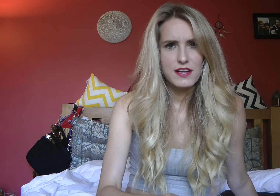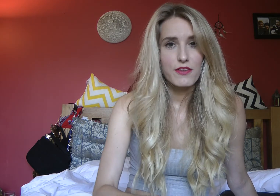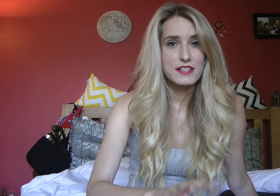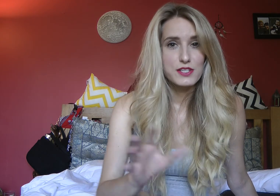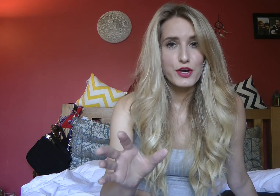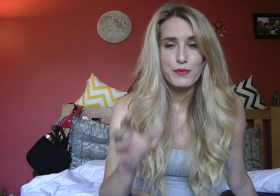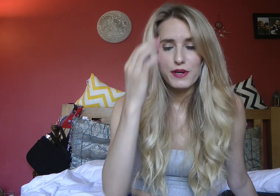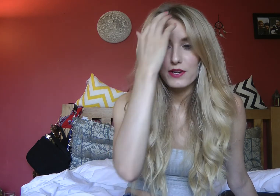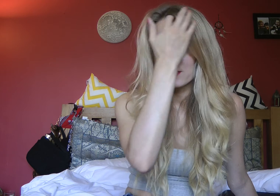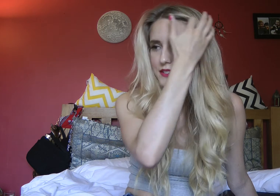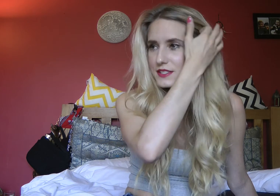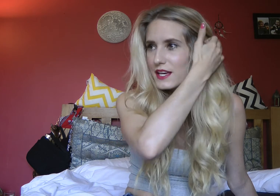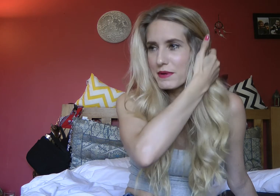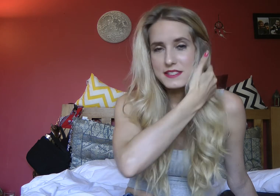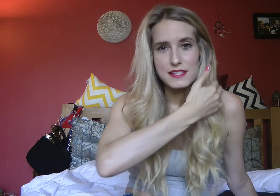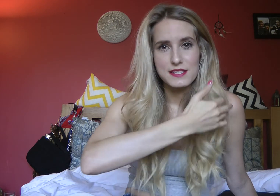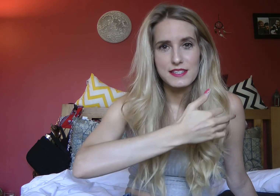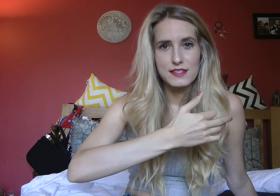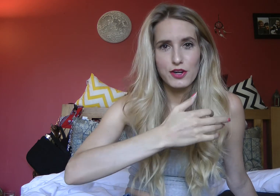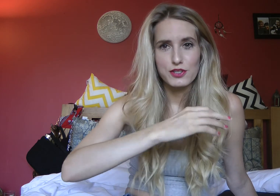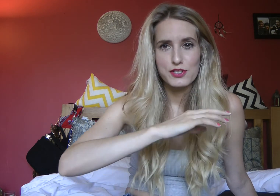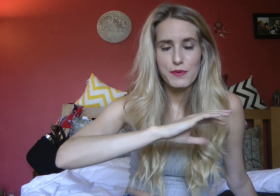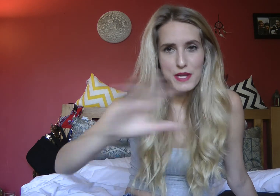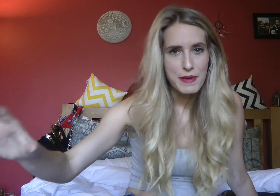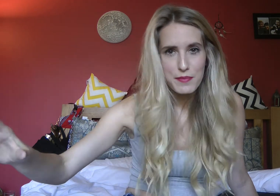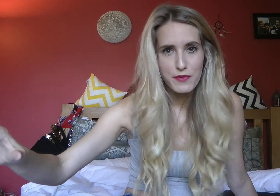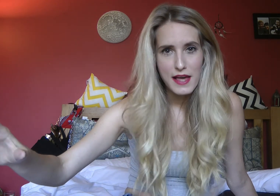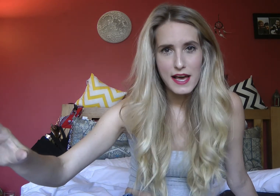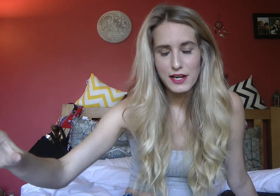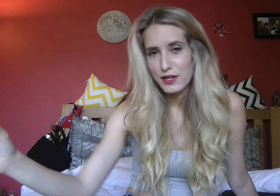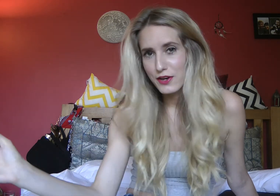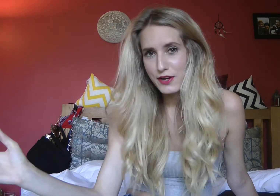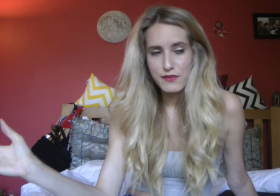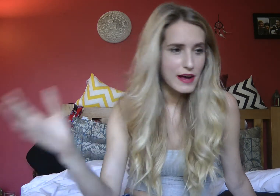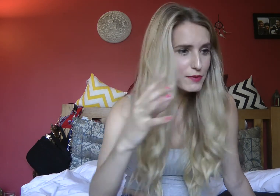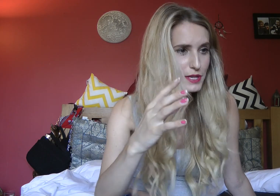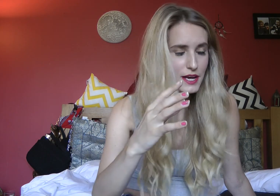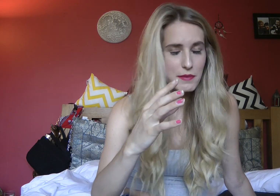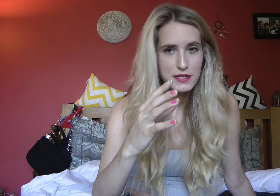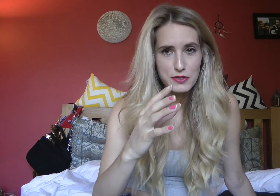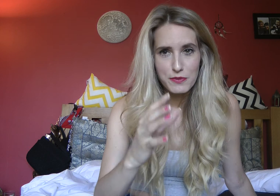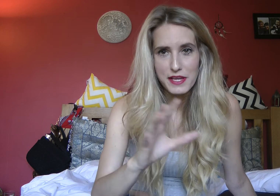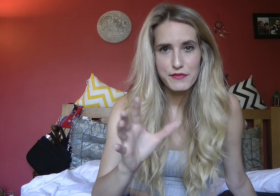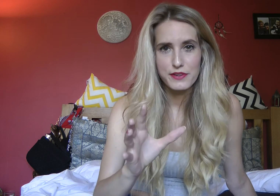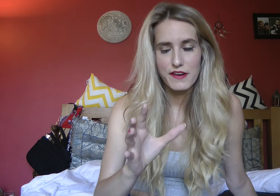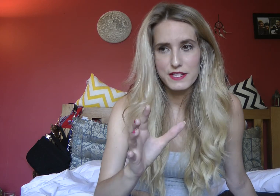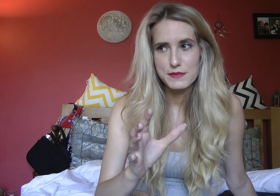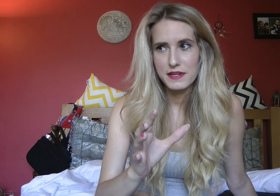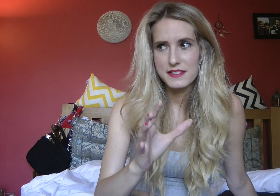oh that's good because it means there's not so many people there gonna look round when you come in the door make you feel nervous but at the